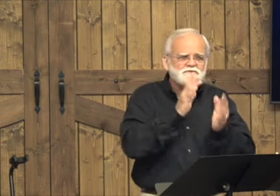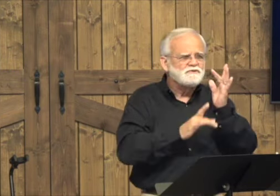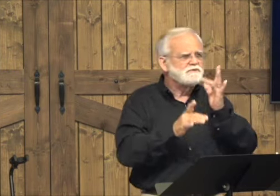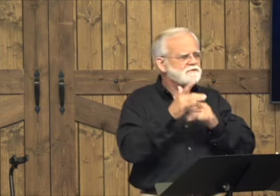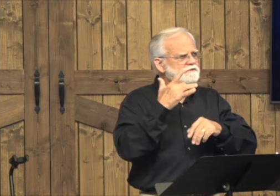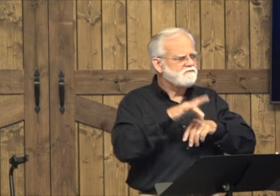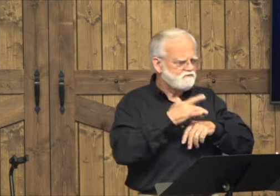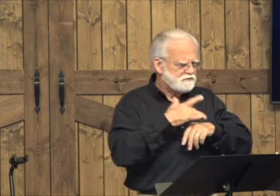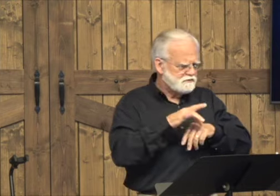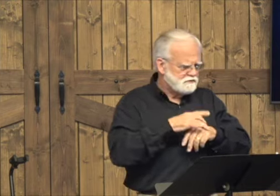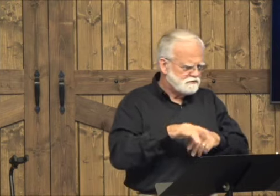kissed his feet.